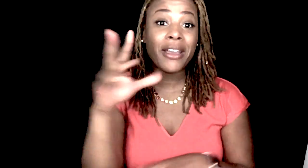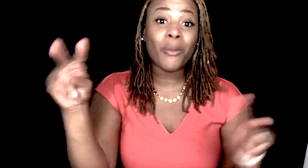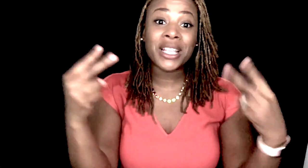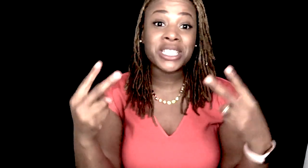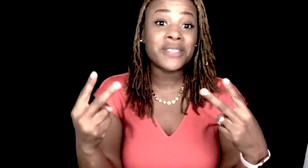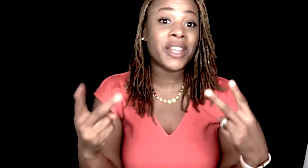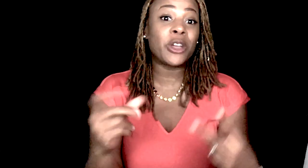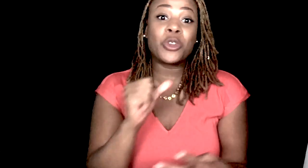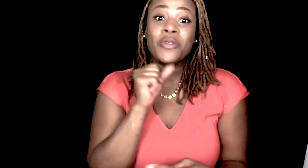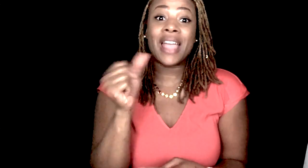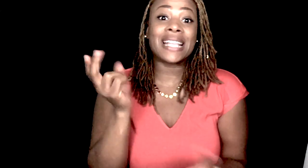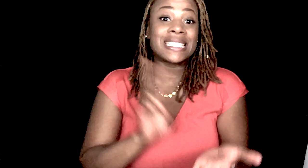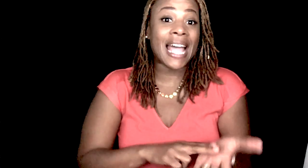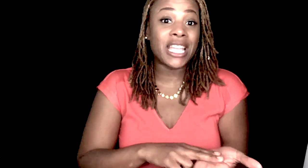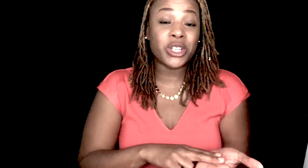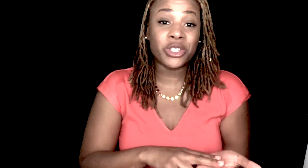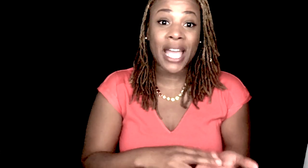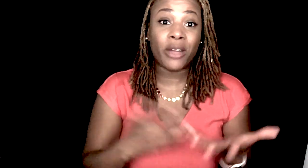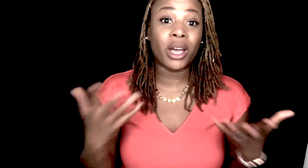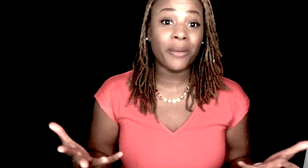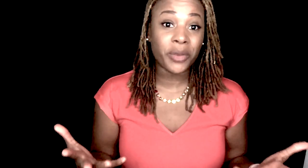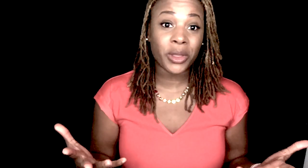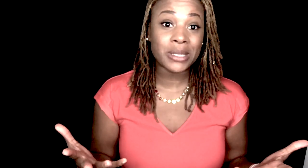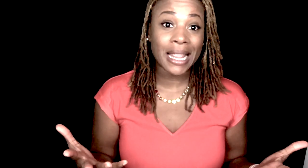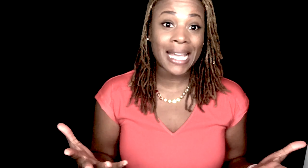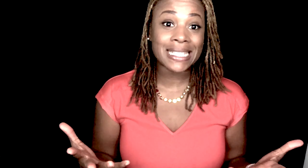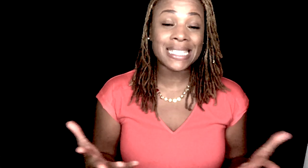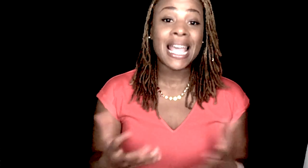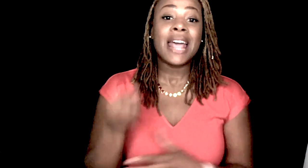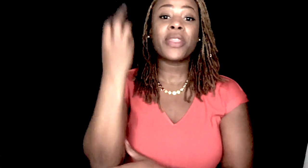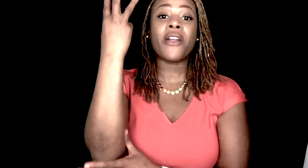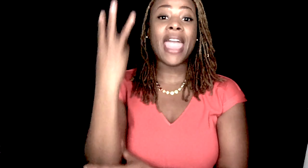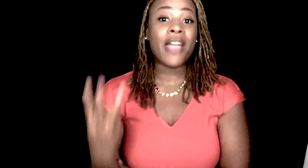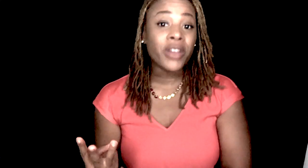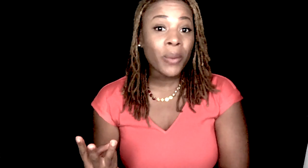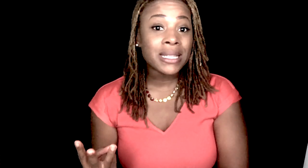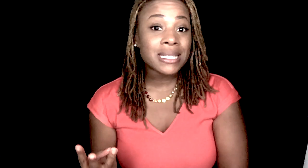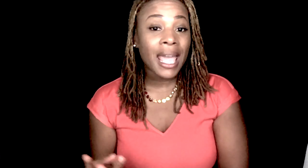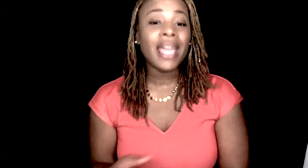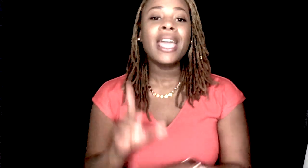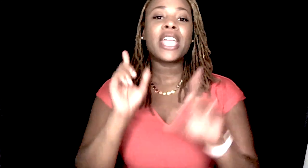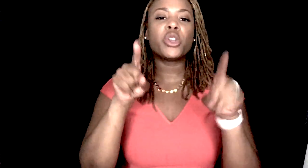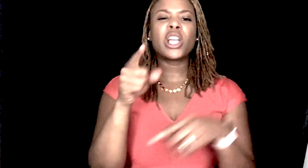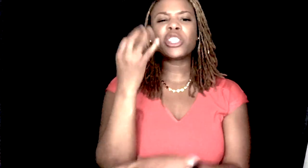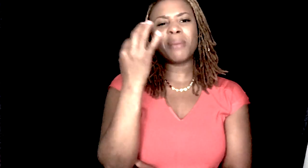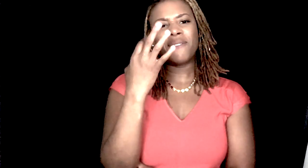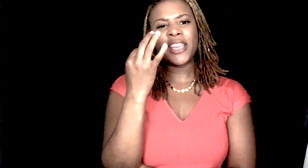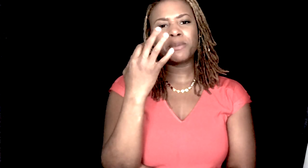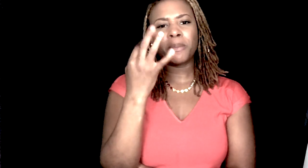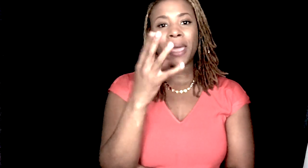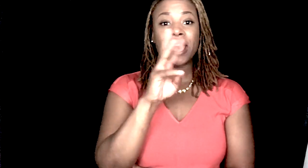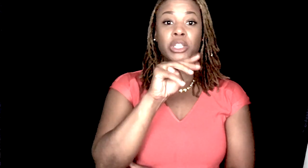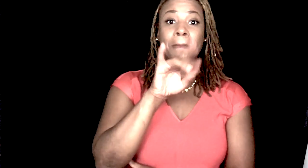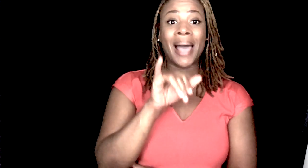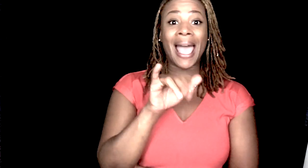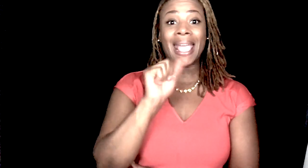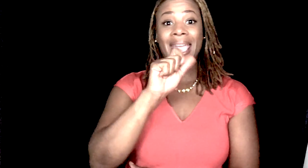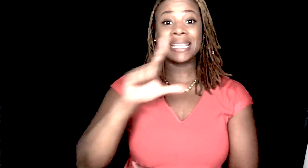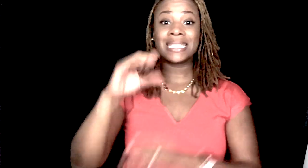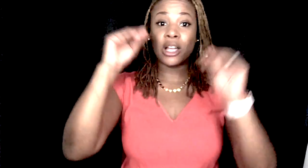watching this video and you've not signed your child up for those classes, they're every Wednesday, and you can go to my Facebook page, My ASL